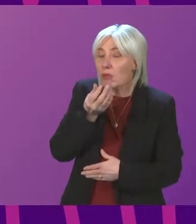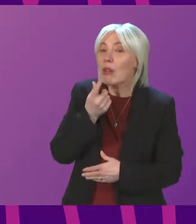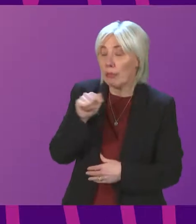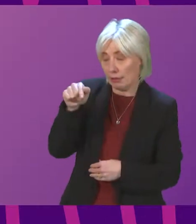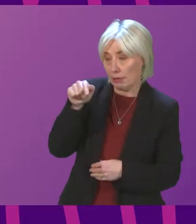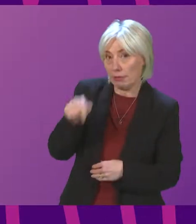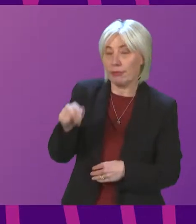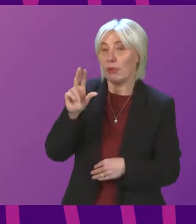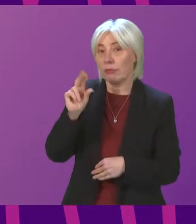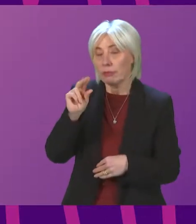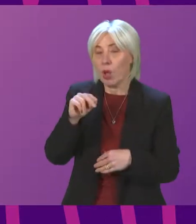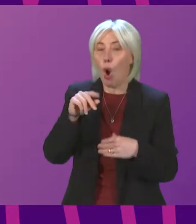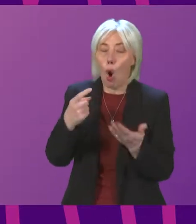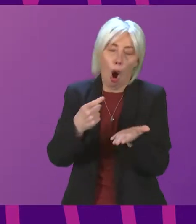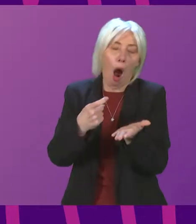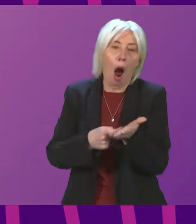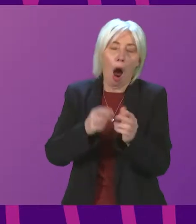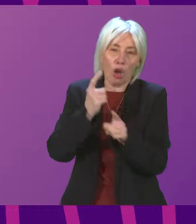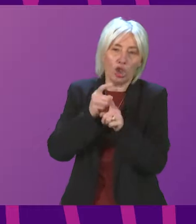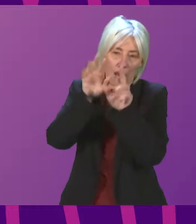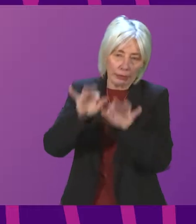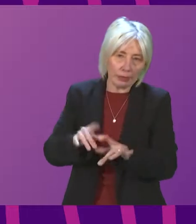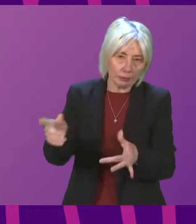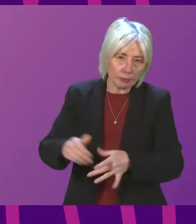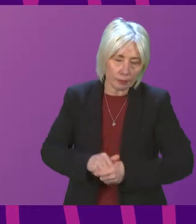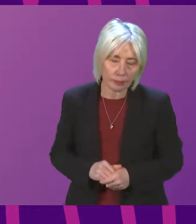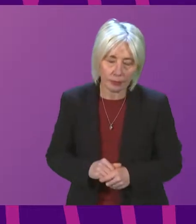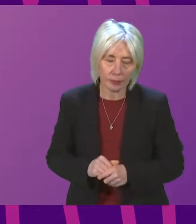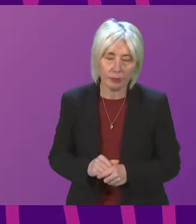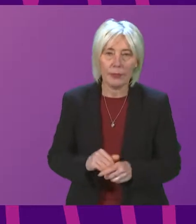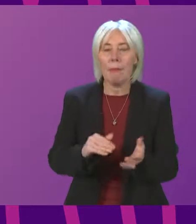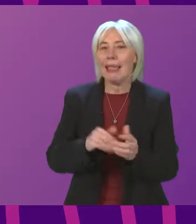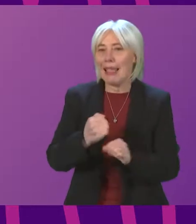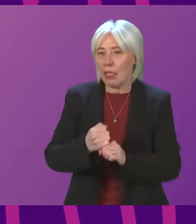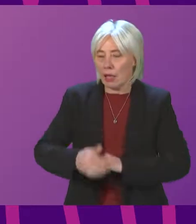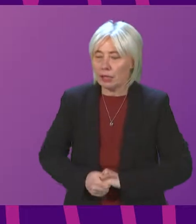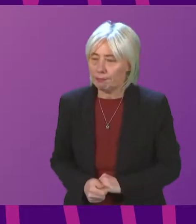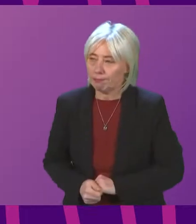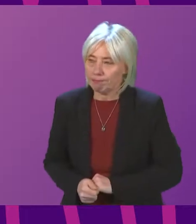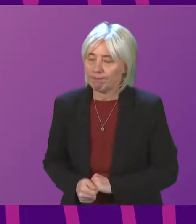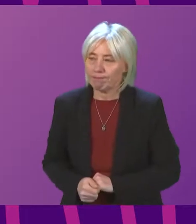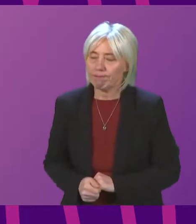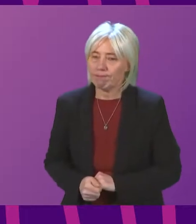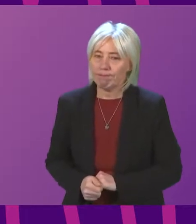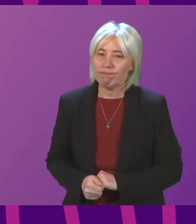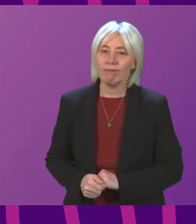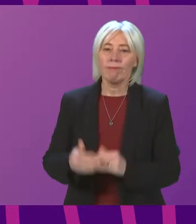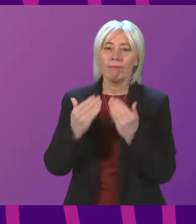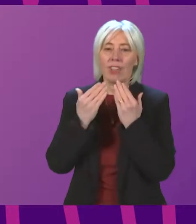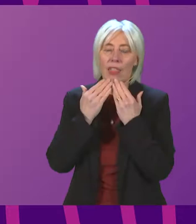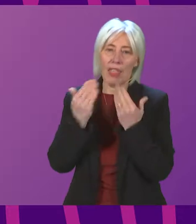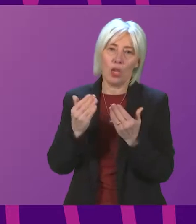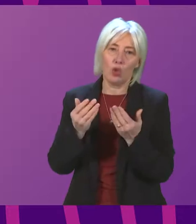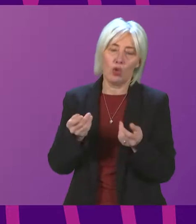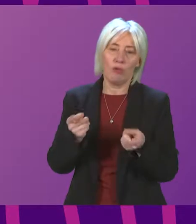to speak button, so place an R in the chat function. I call Megan Gallagher. Thank you, President Officer, and can I thank the Cabinet